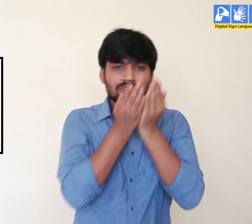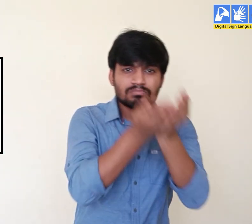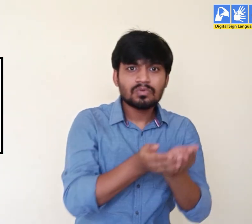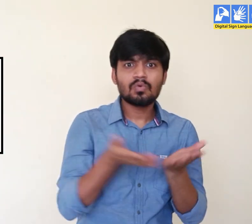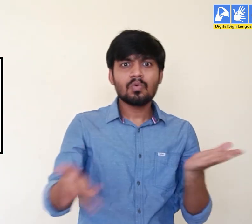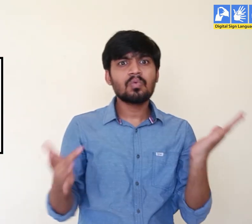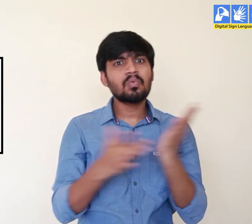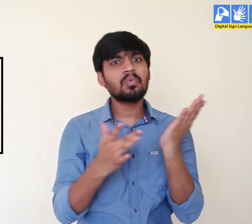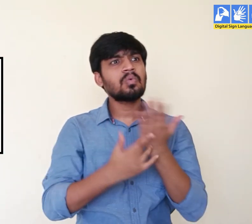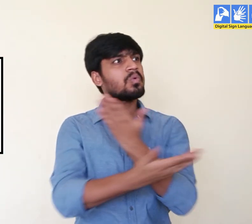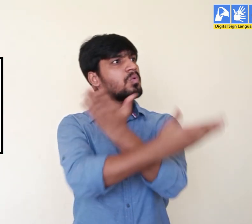boats.